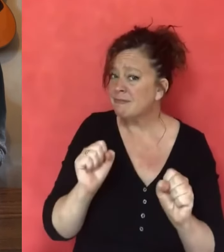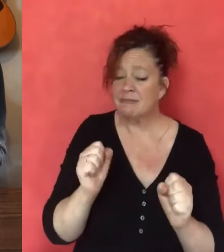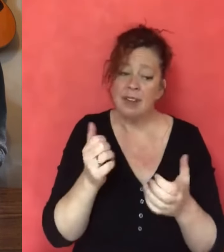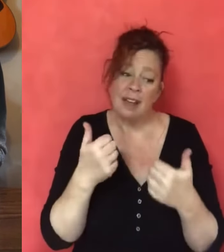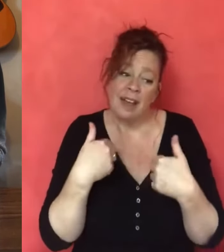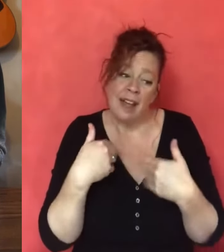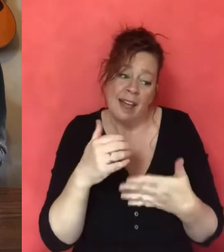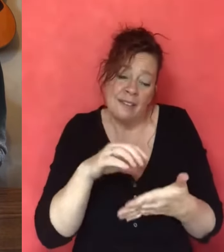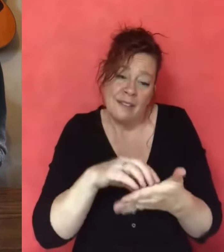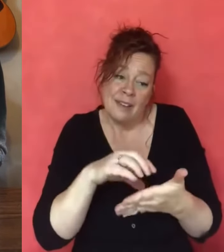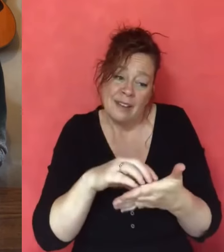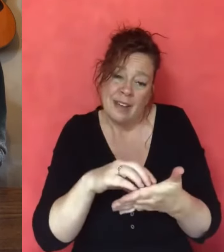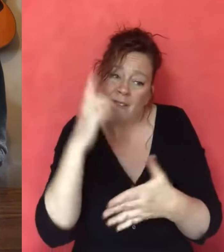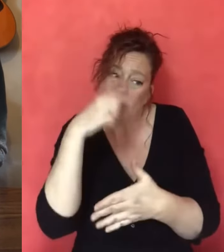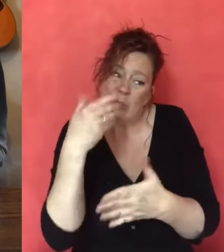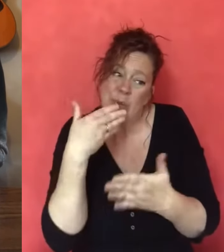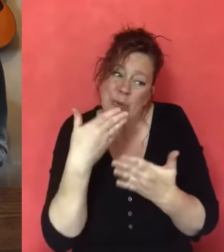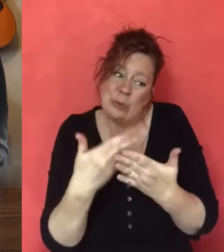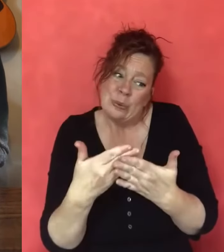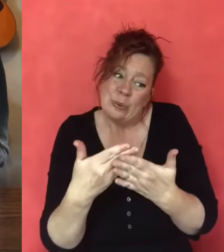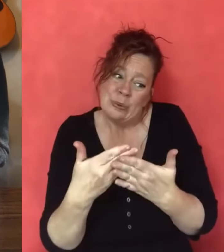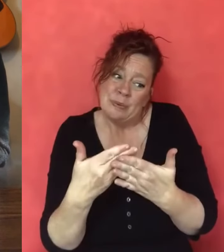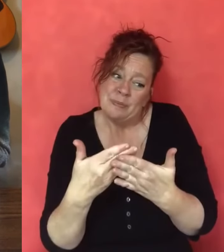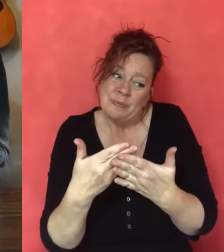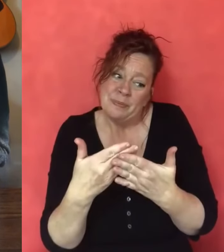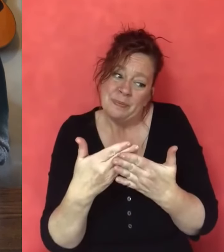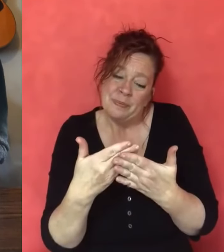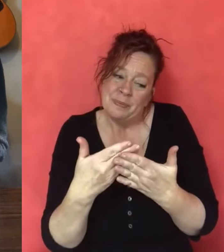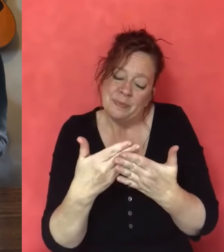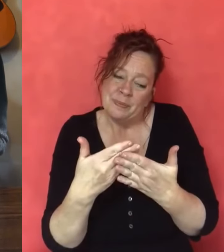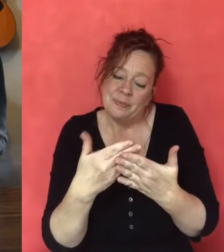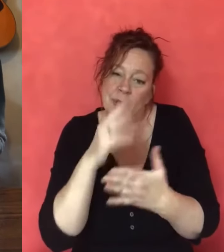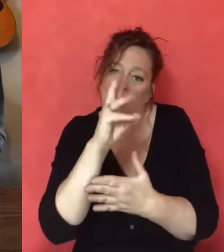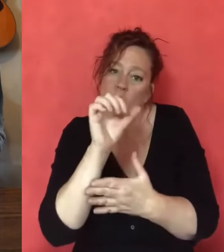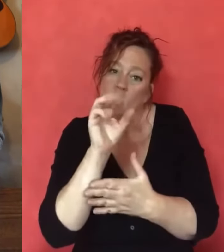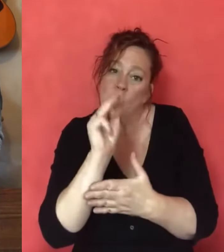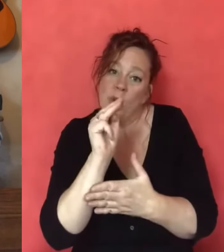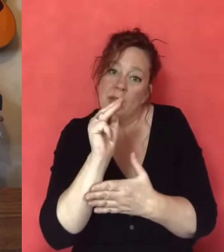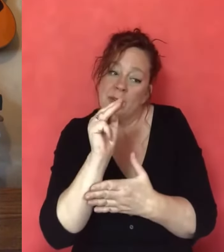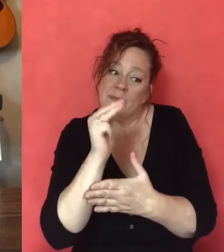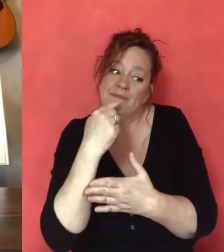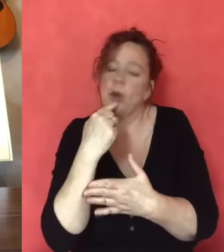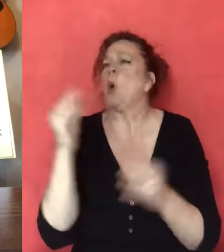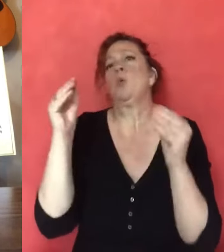help now, if I could, and have some cake. It looks so good.